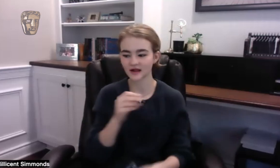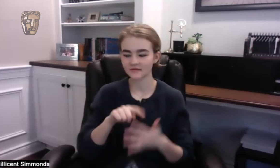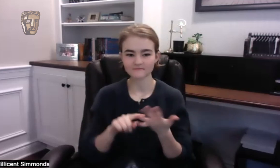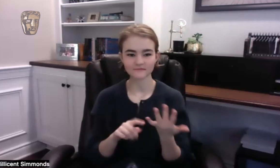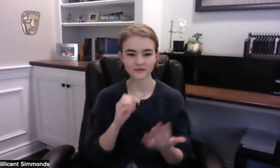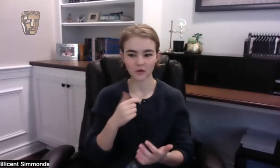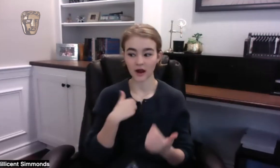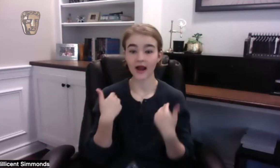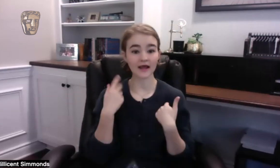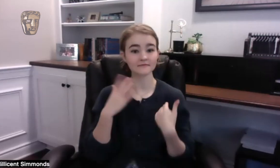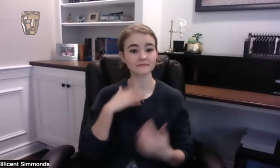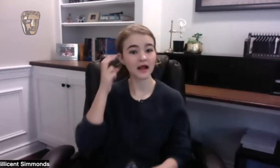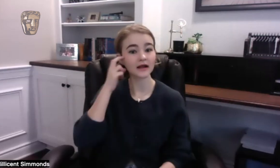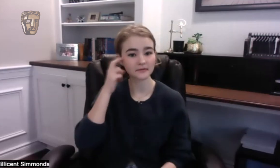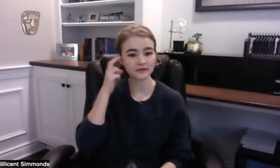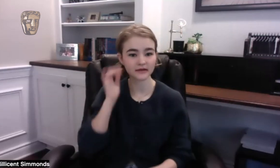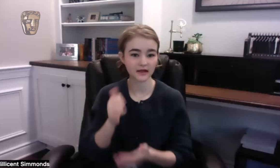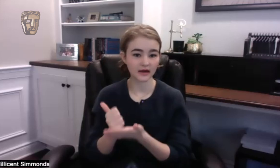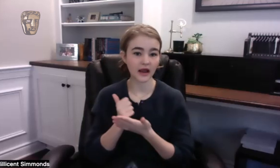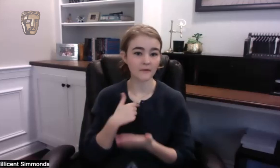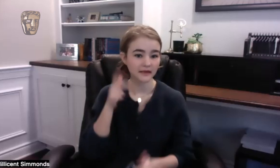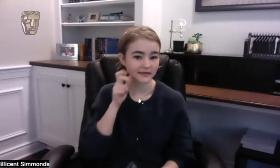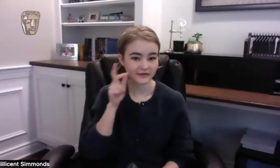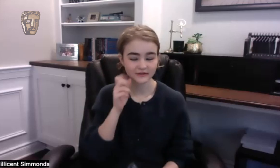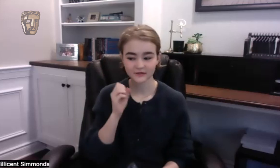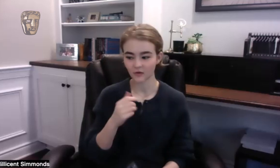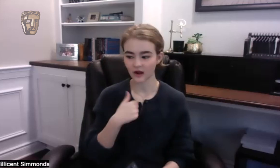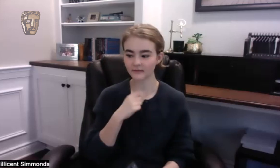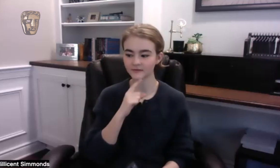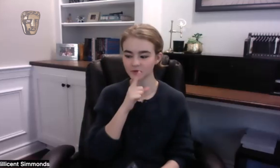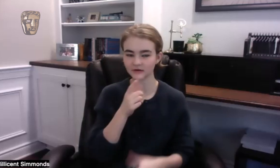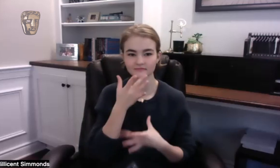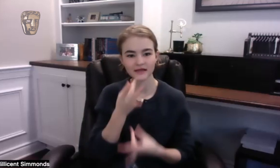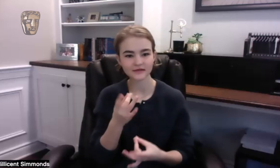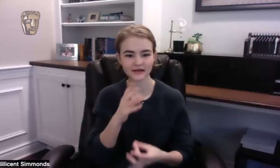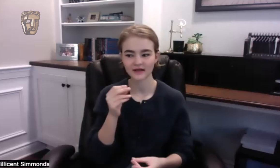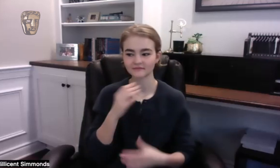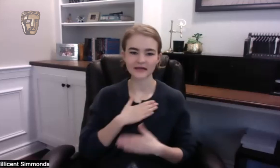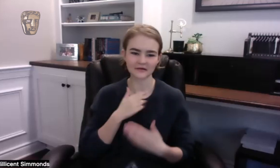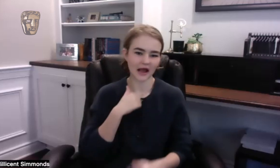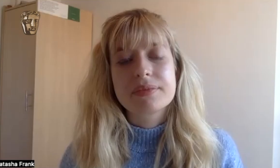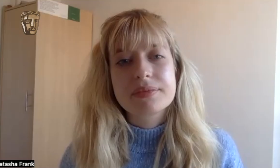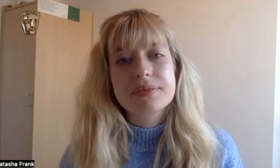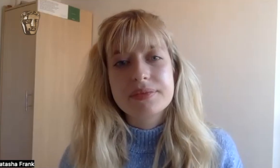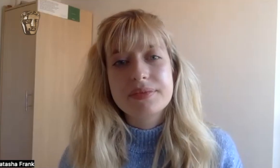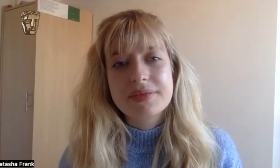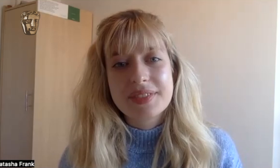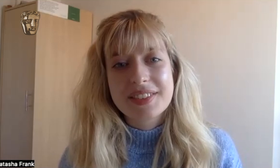for music she played violin all growing up and with an implant I'm able to enjoy music I've never